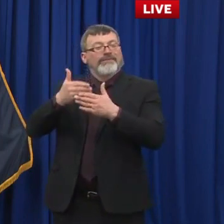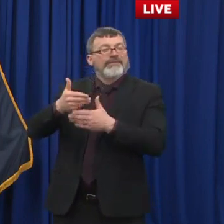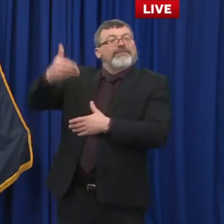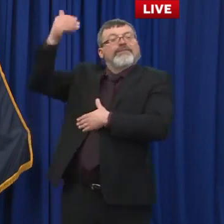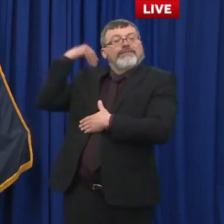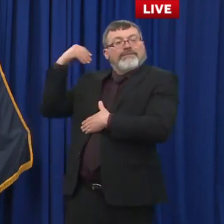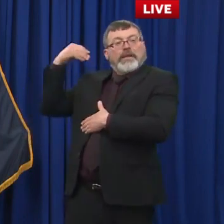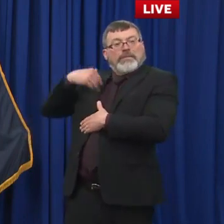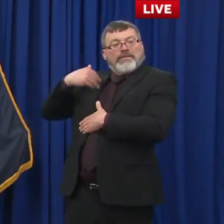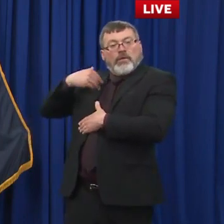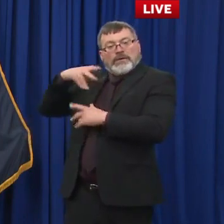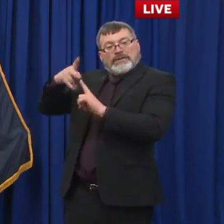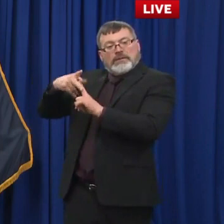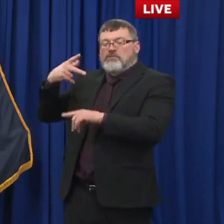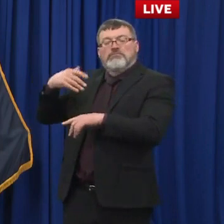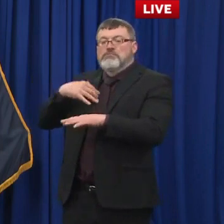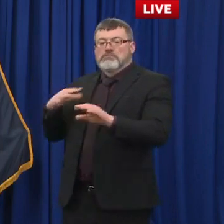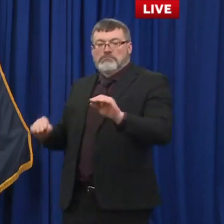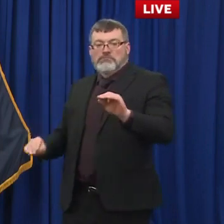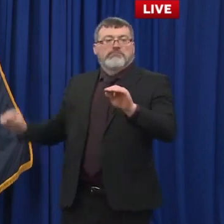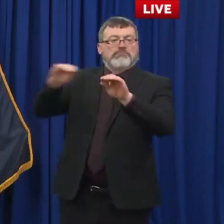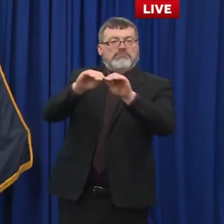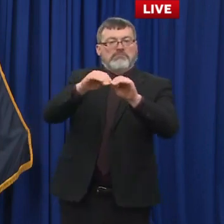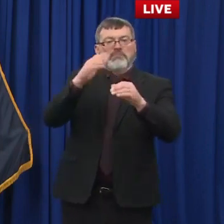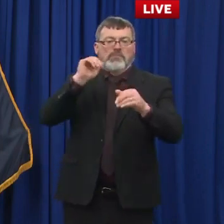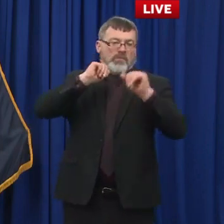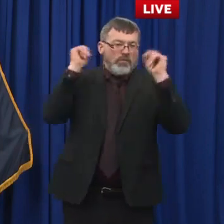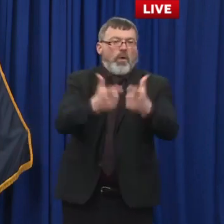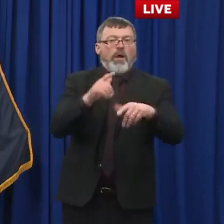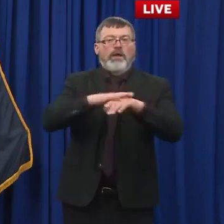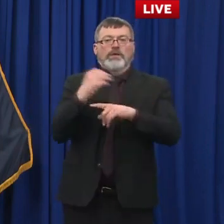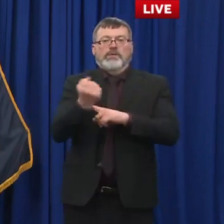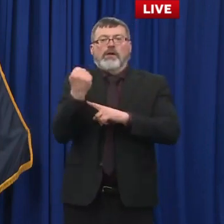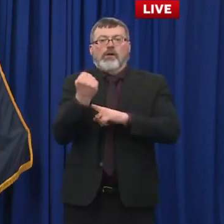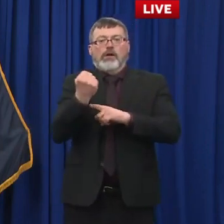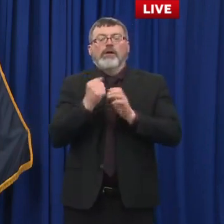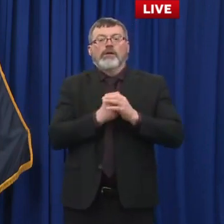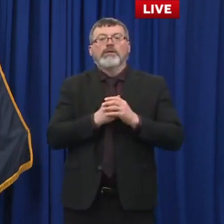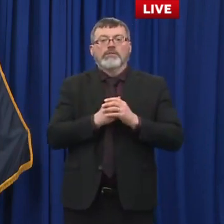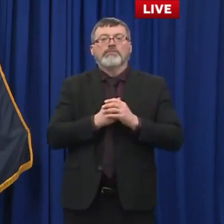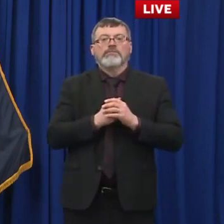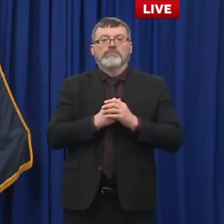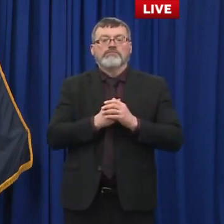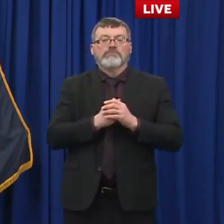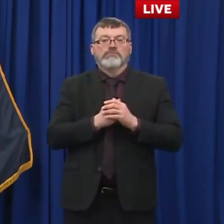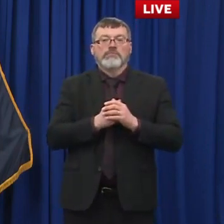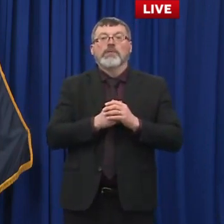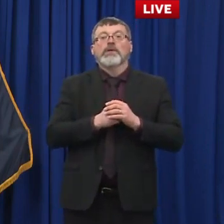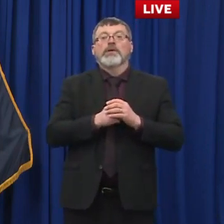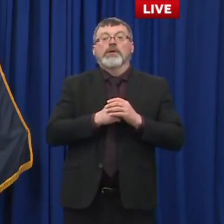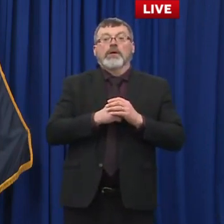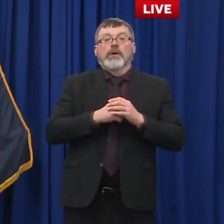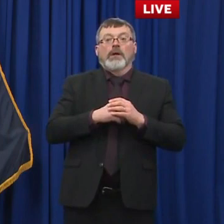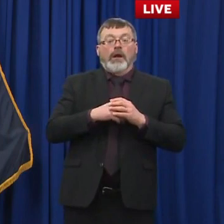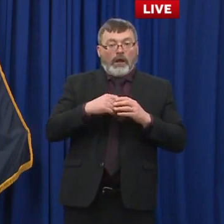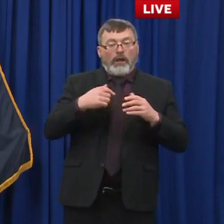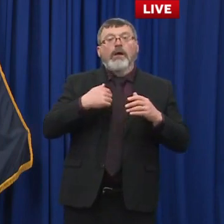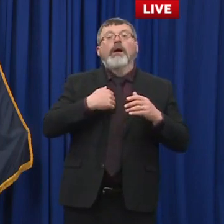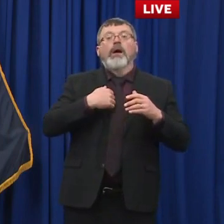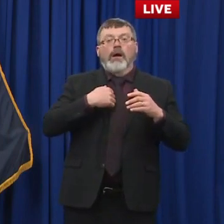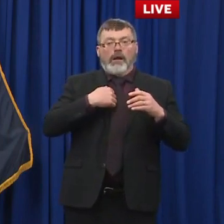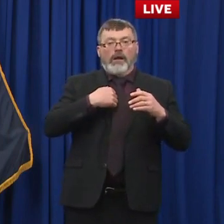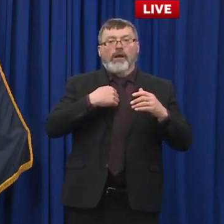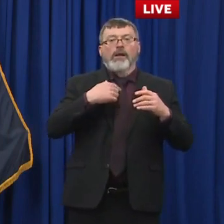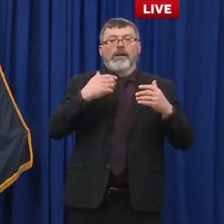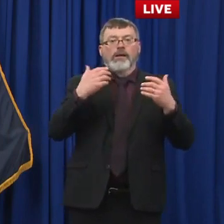people had actually gone into Vinnie and moved up that vaccination appointment. And so that meant that we have less people to vaccinate as part of the super site. And so we're